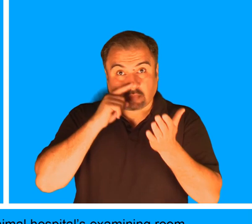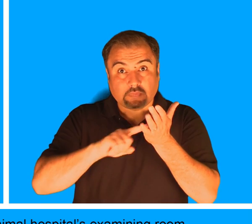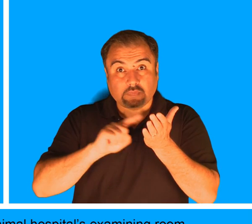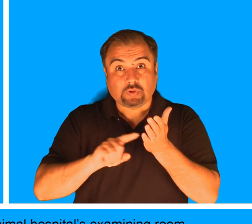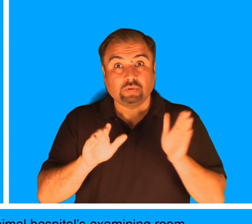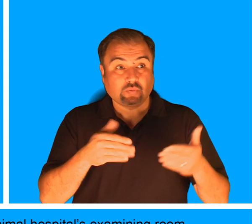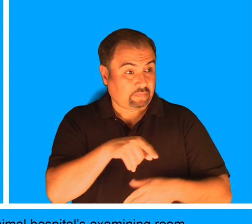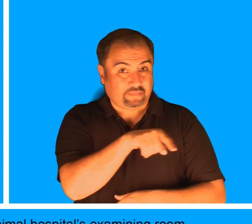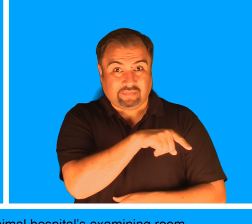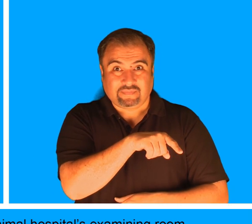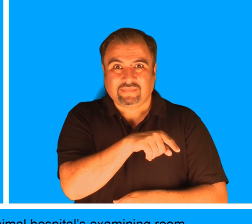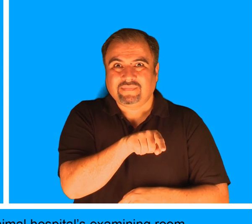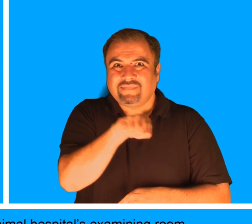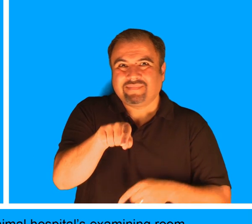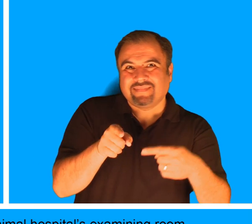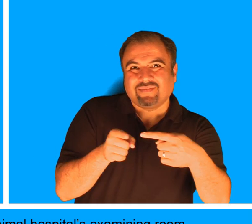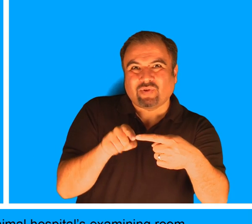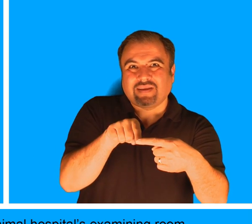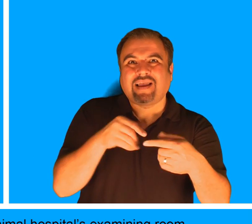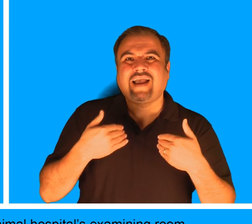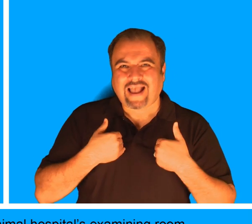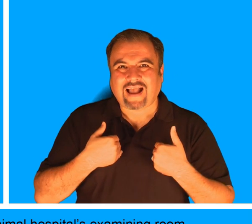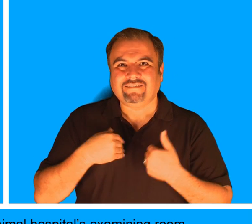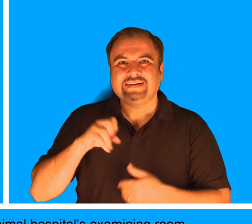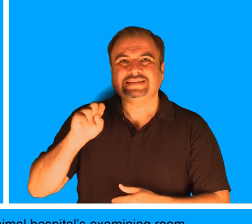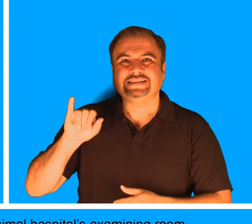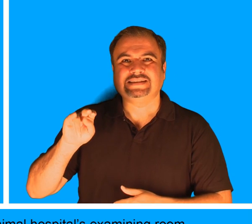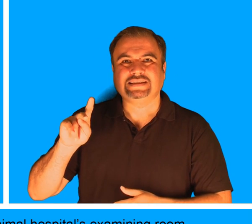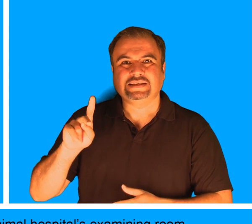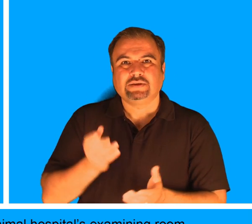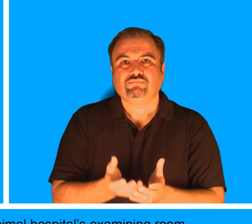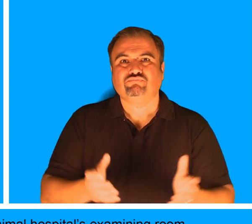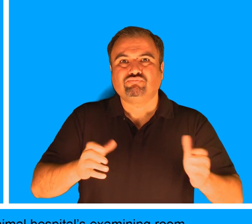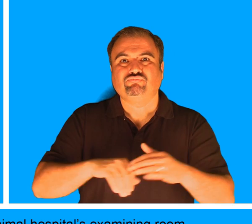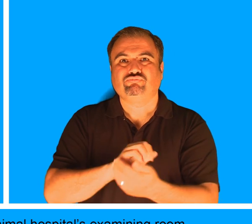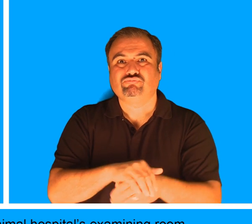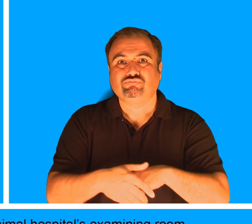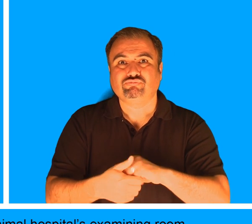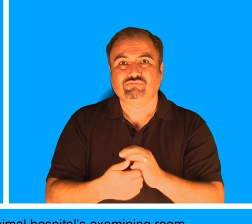This is a little sink in the Animal Hospital's examining room. Behind the sink, there's some liquid soap.